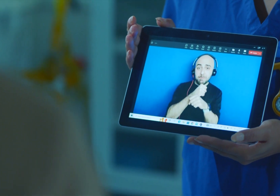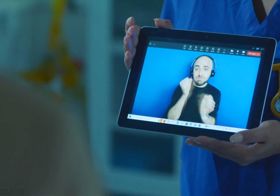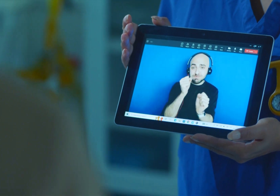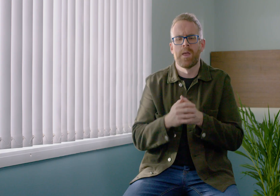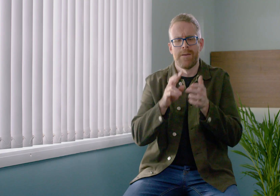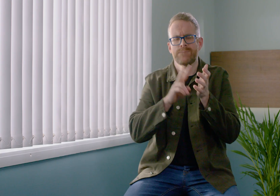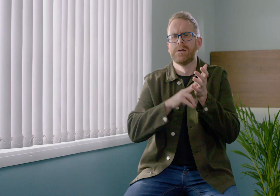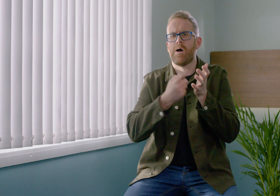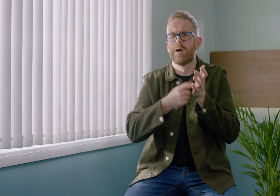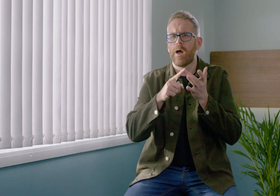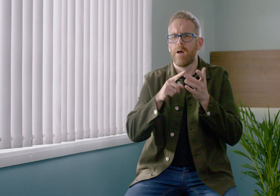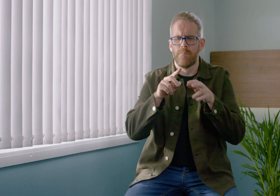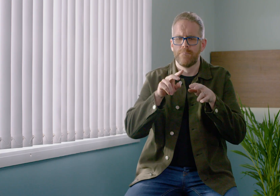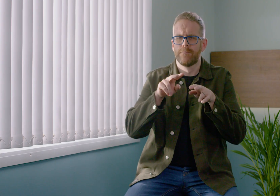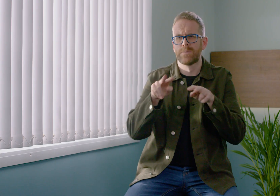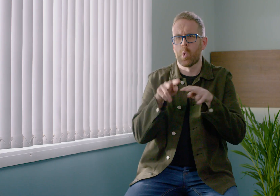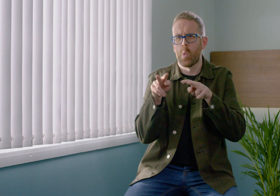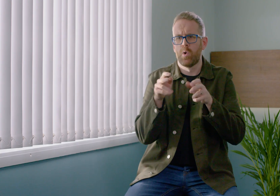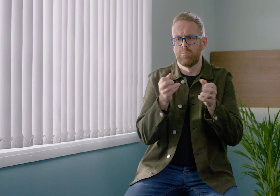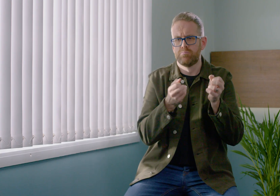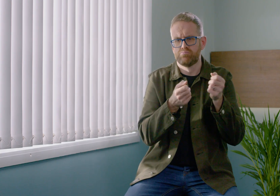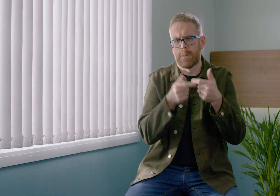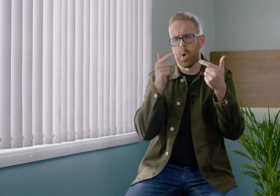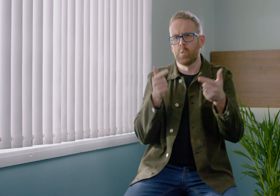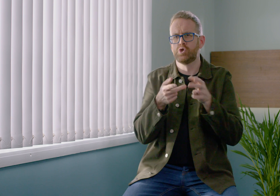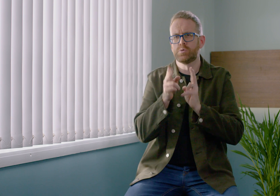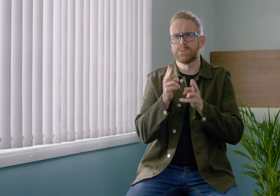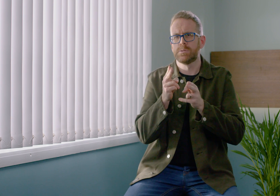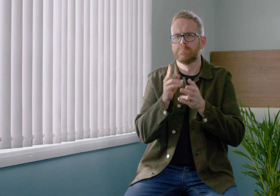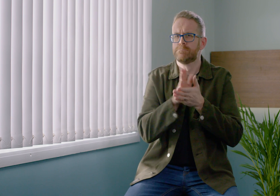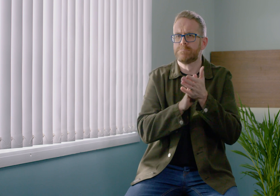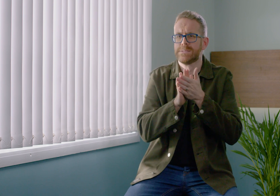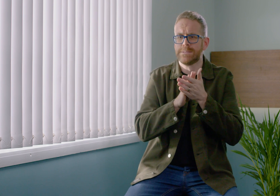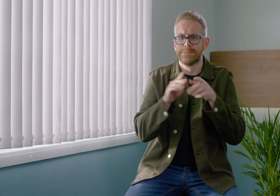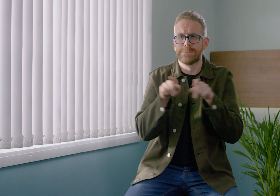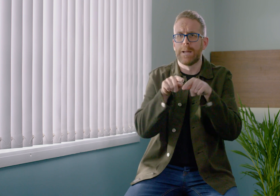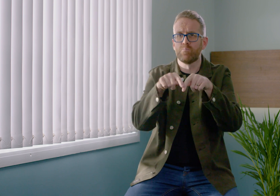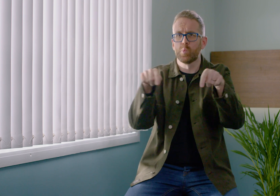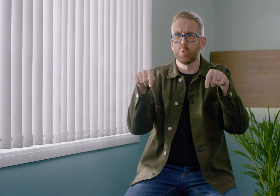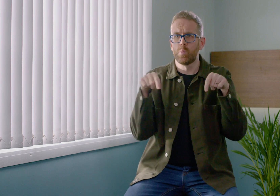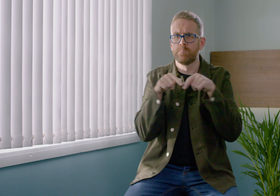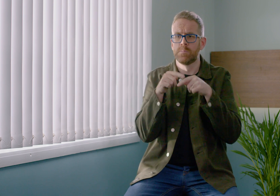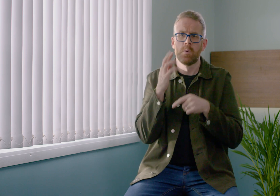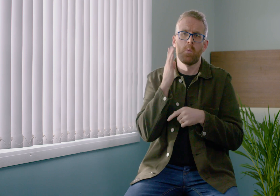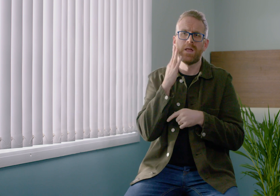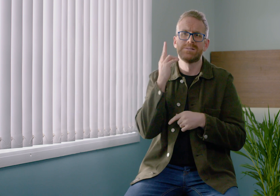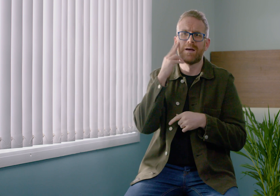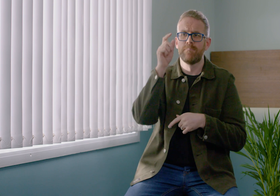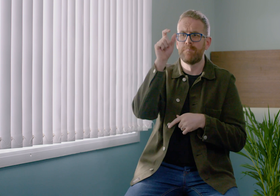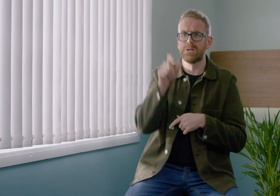We have a VRI, or Video Remote Interpreter Service, which means that the deaf patient and the healthcare professional